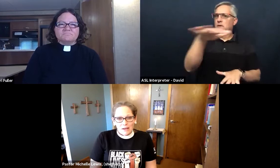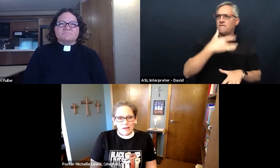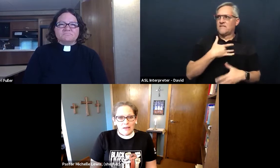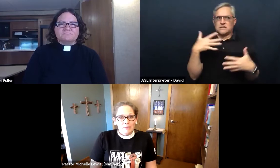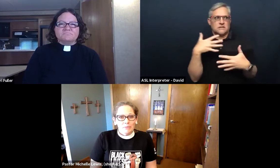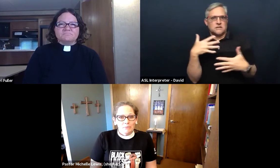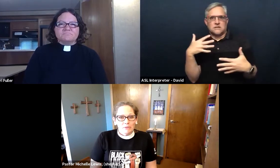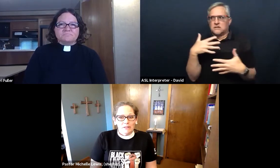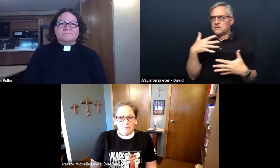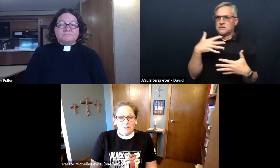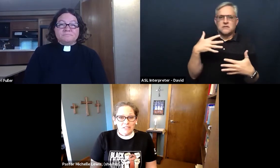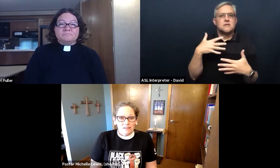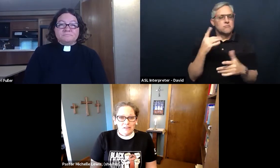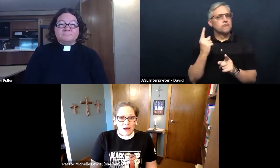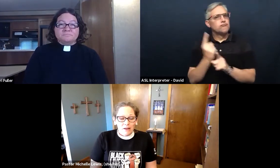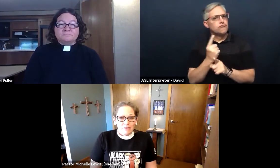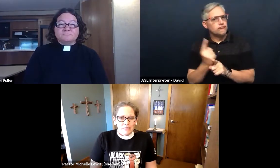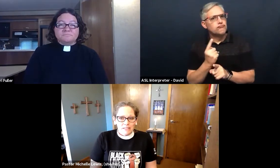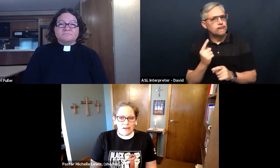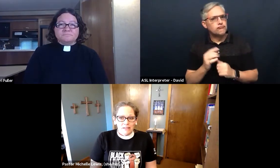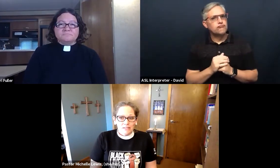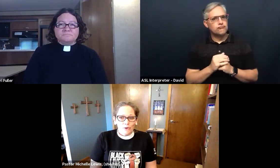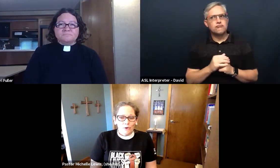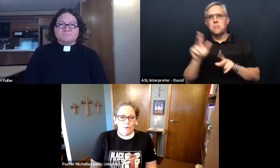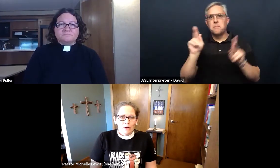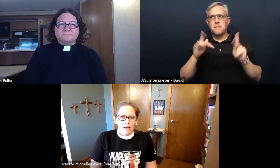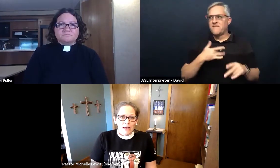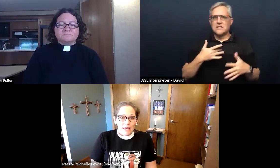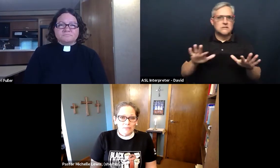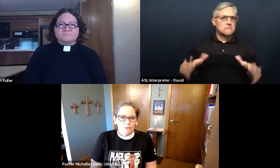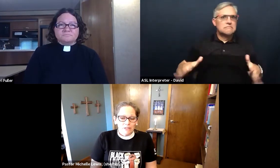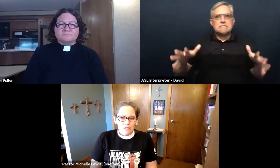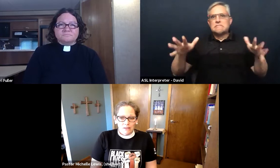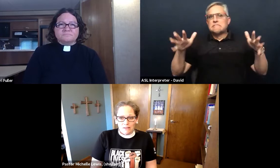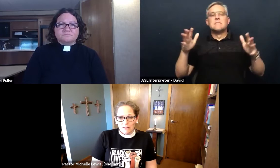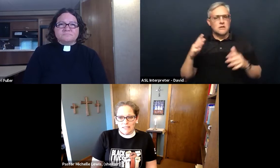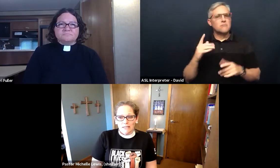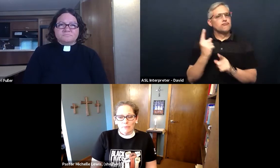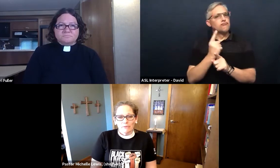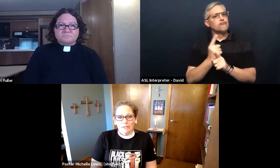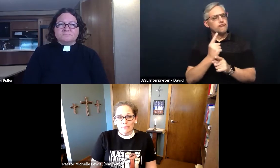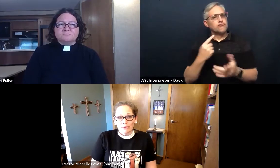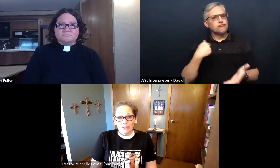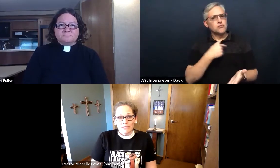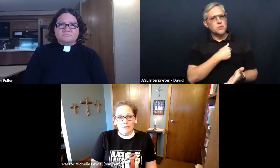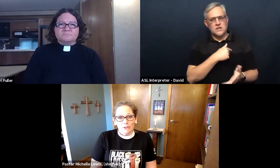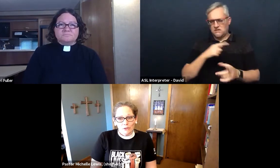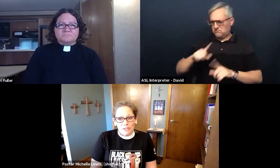And people are experiencing a lot of anxiety. So as we've done in the last couple of weeks, really want to encourage